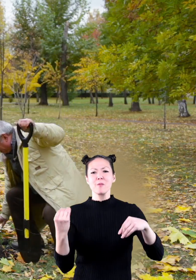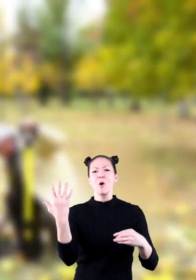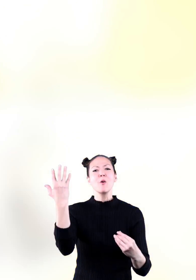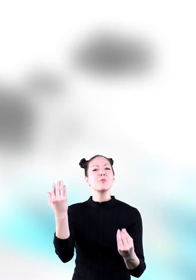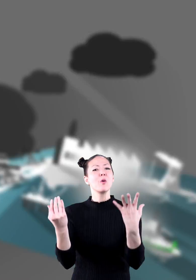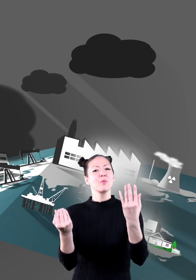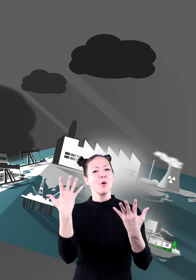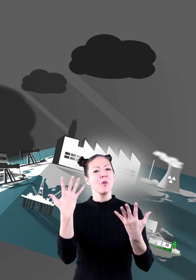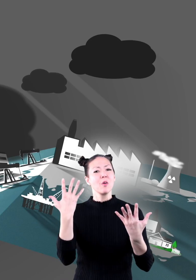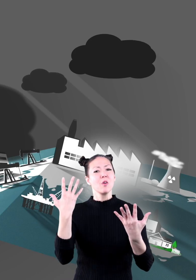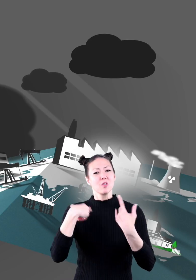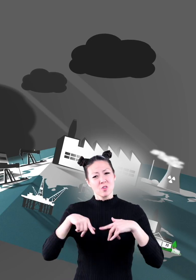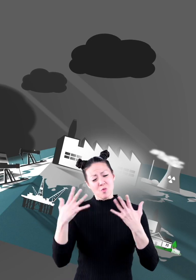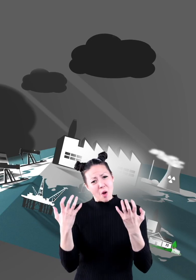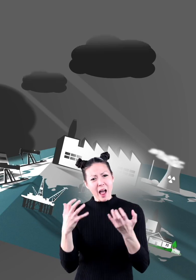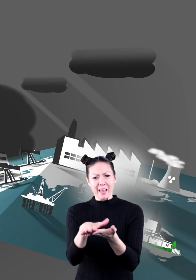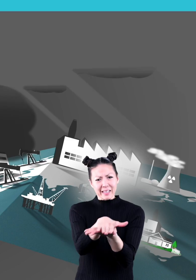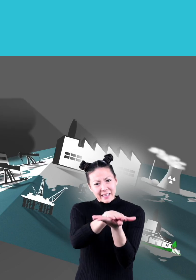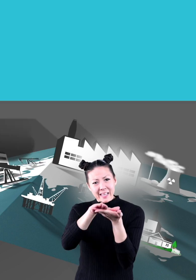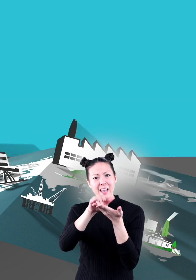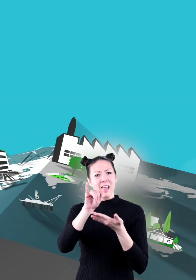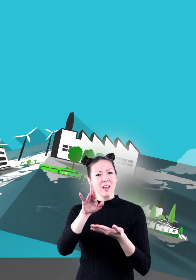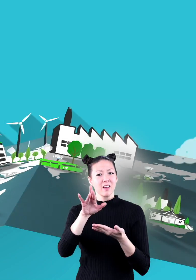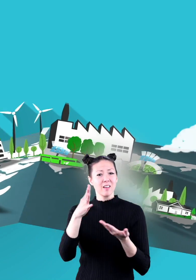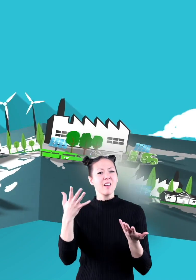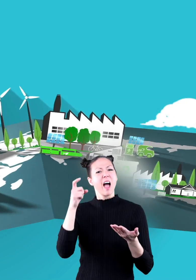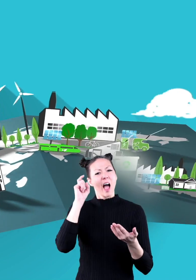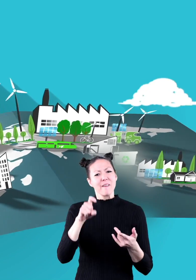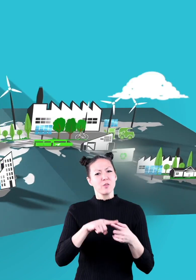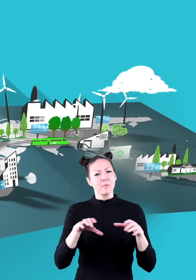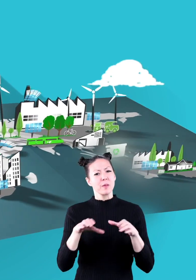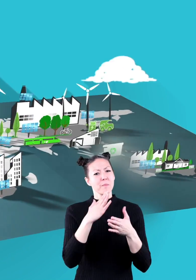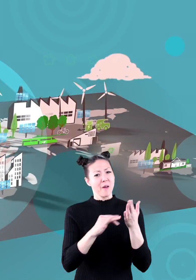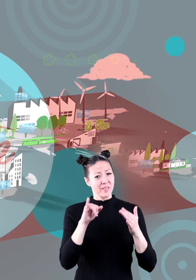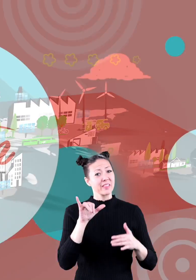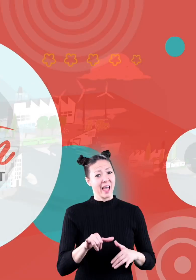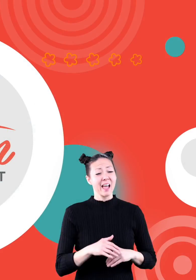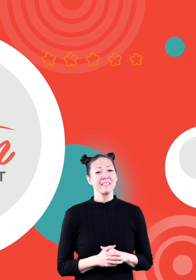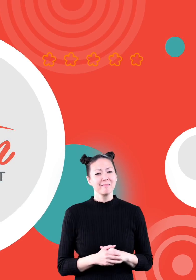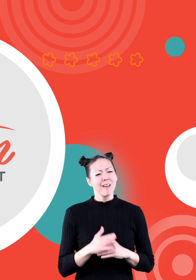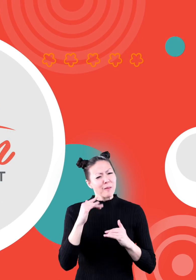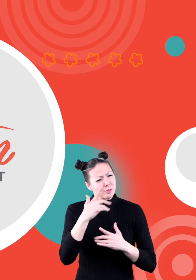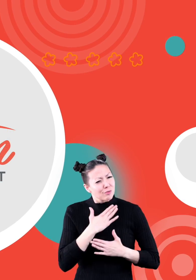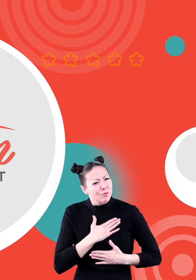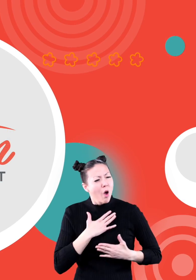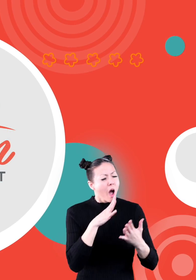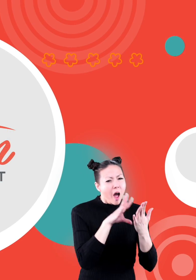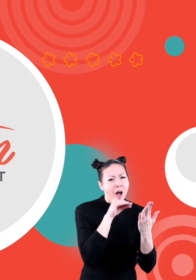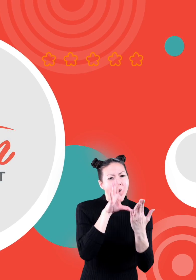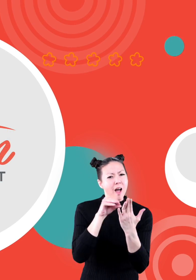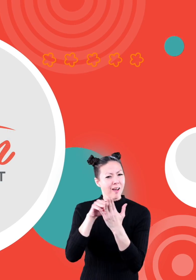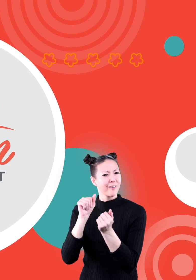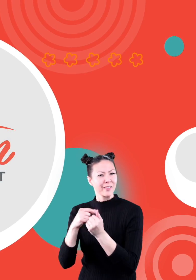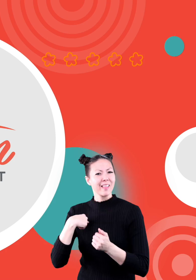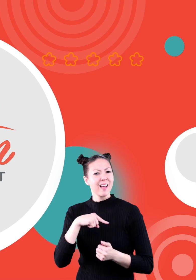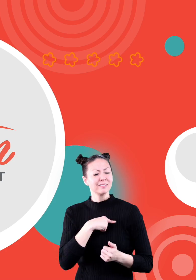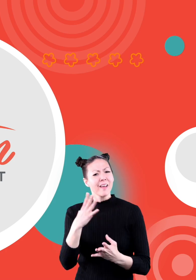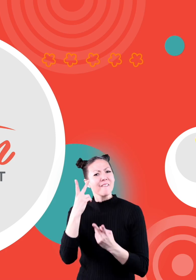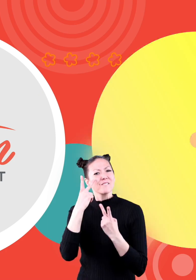All of us want clean air, but we all have to do our part to have it. Hope you had fun learning with us. Visit us